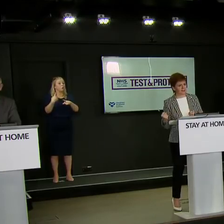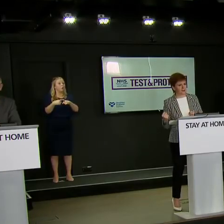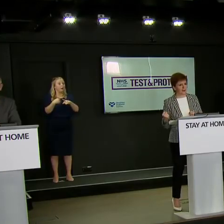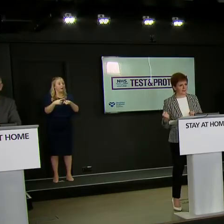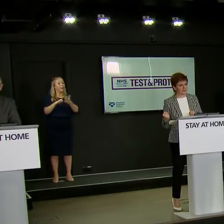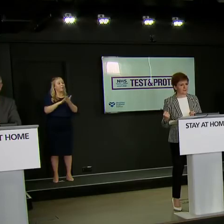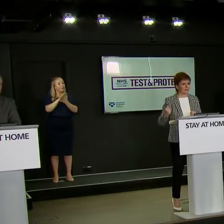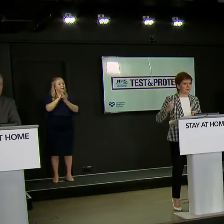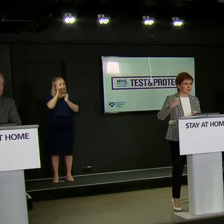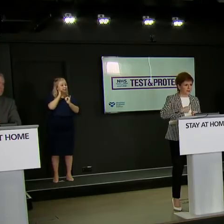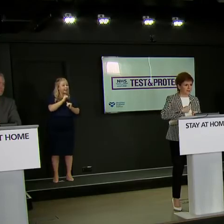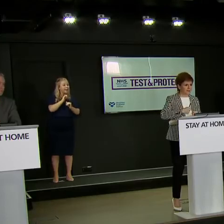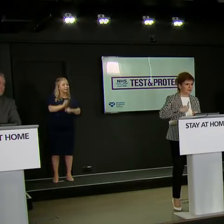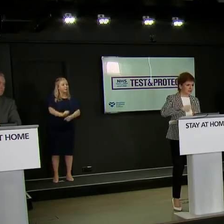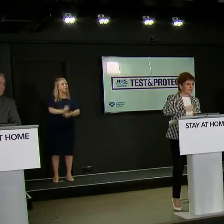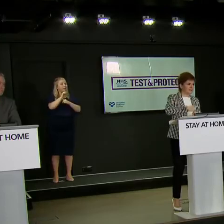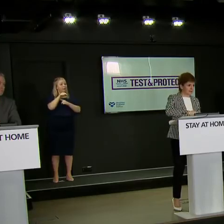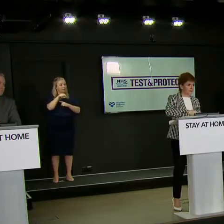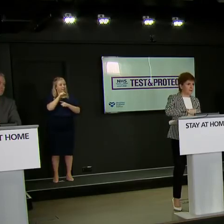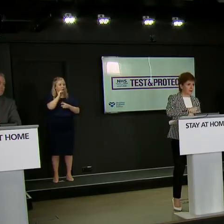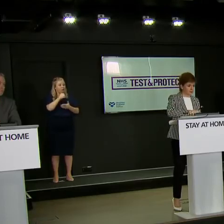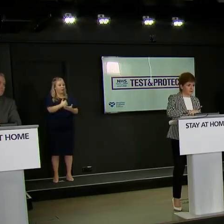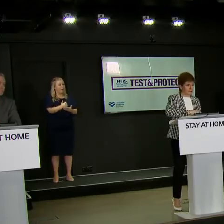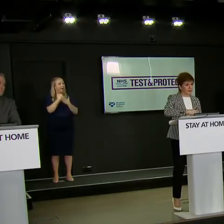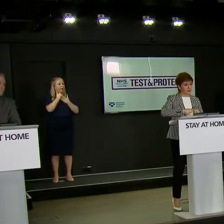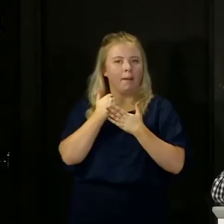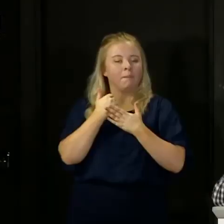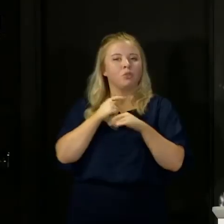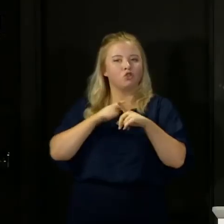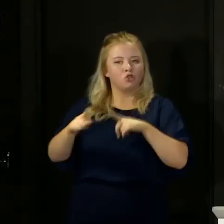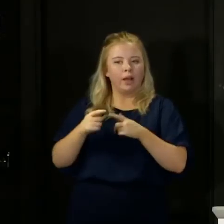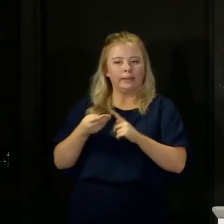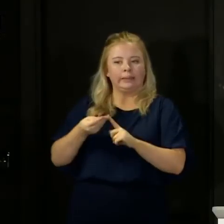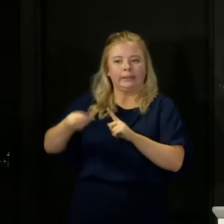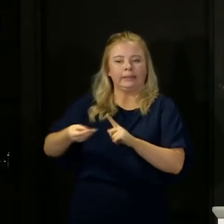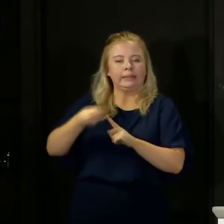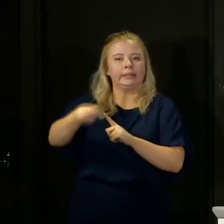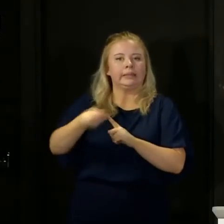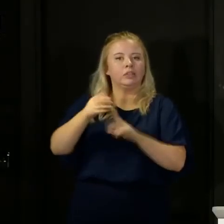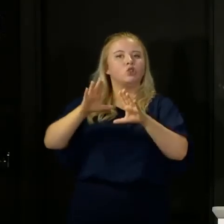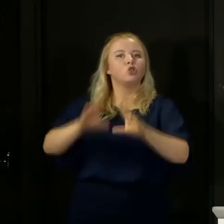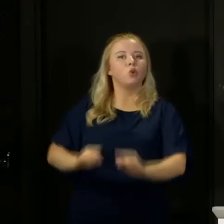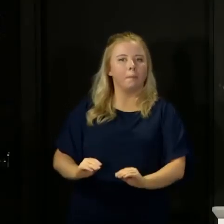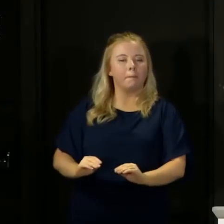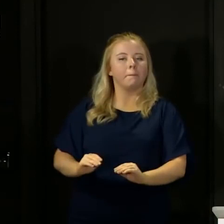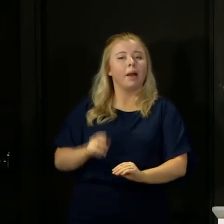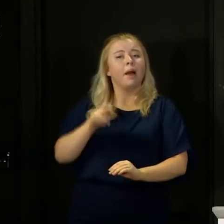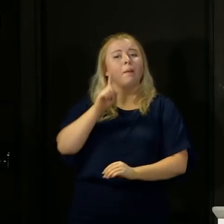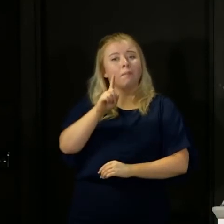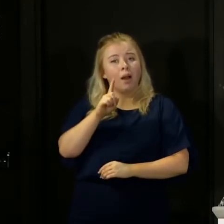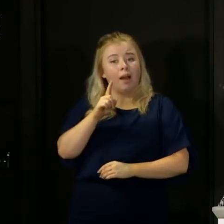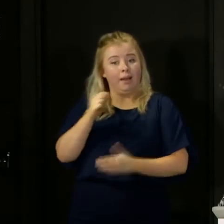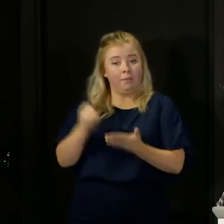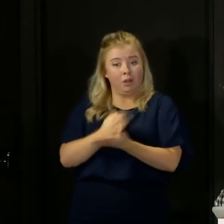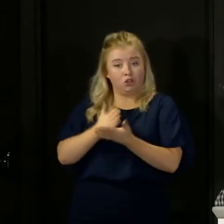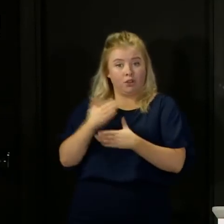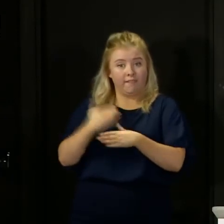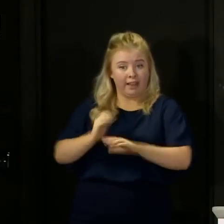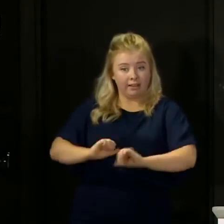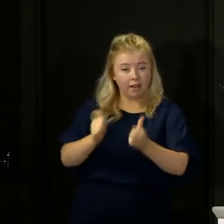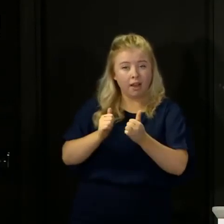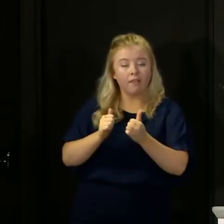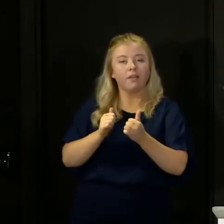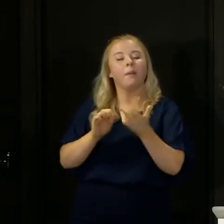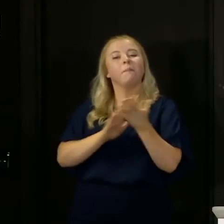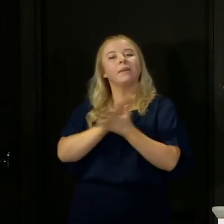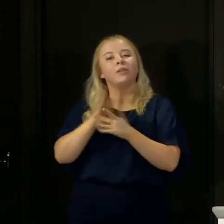protect is a capacity that we then bring in to try to stamp it out. But for it to be as effective as possible and not to be overwhelmed, then it's